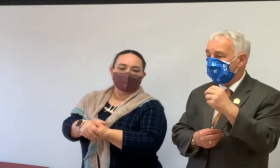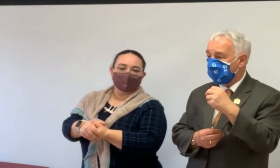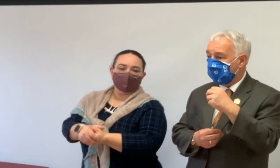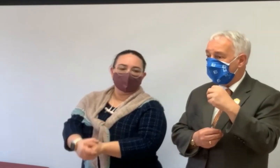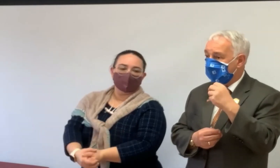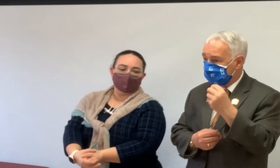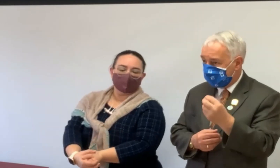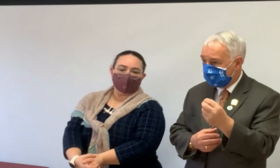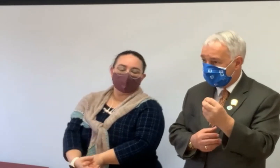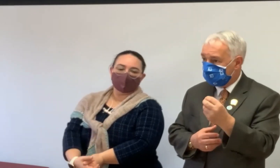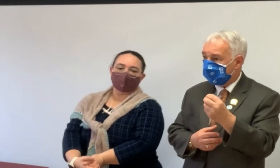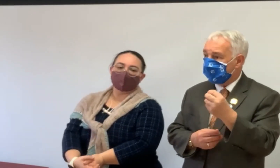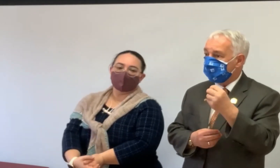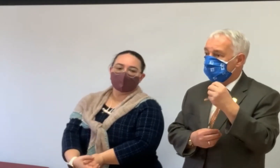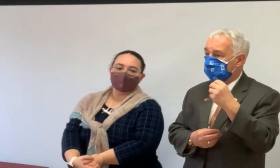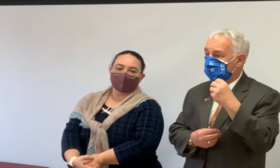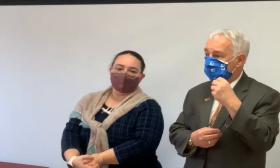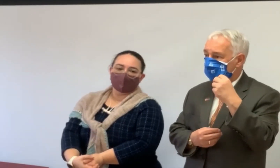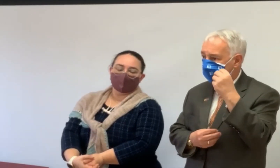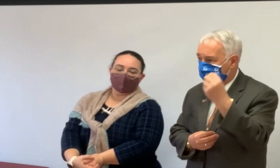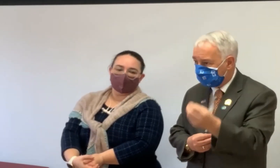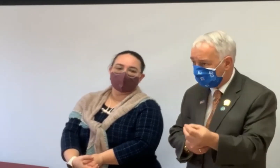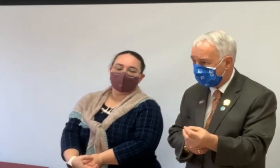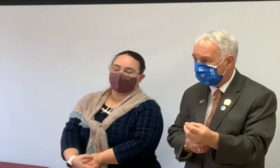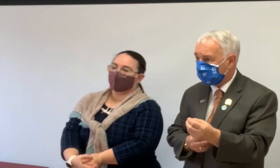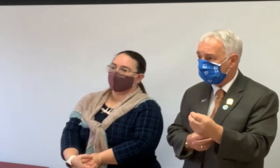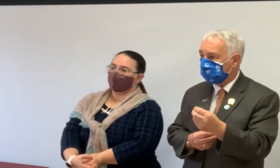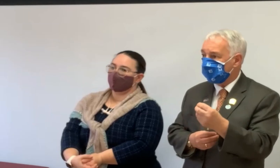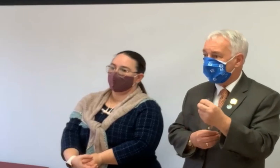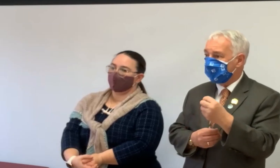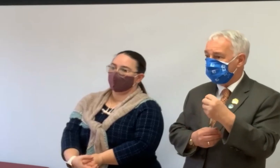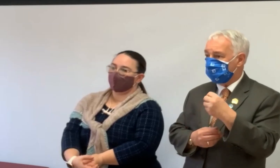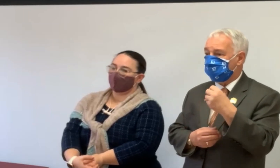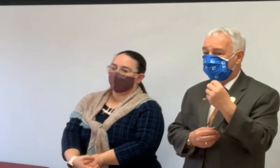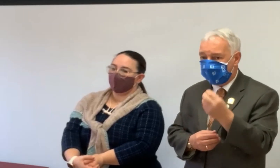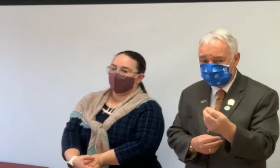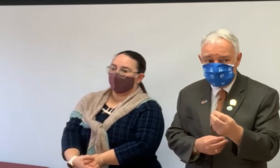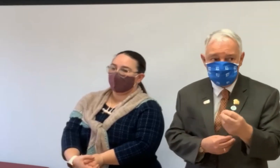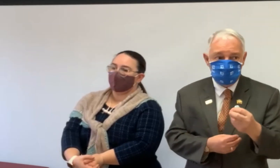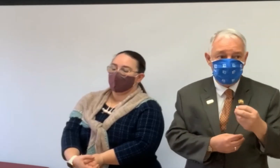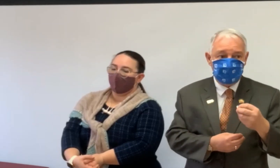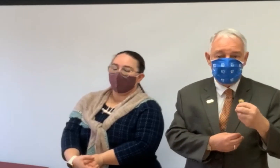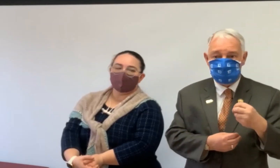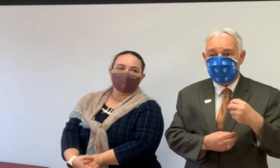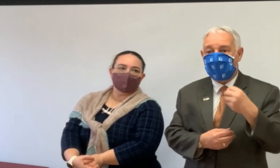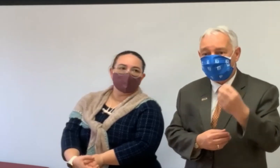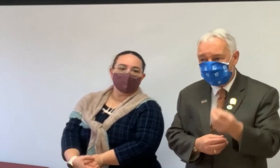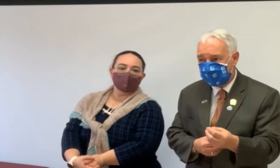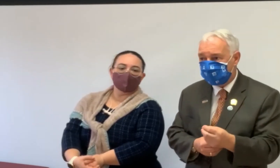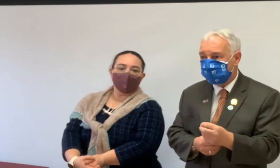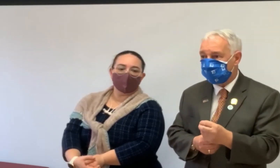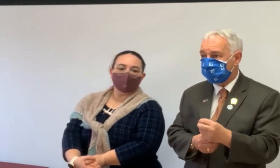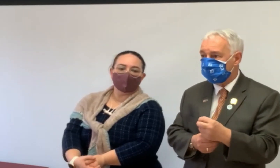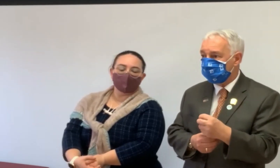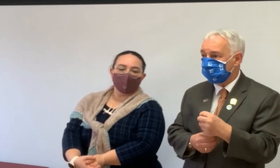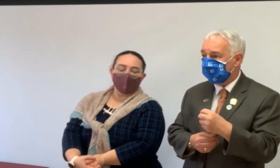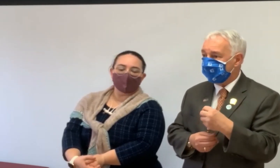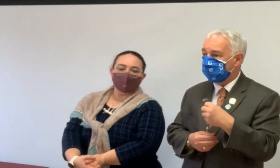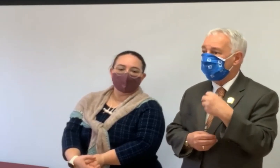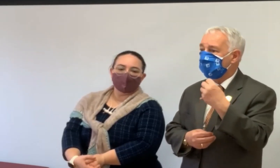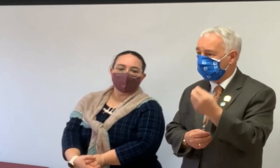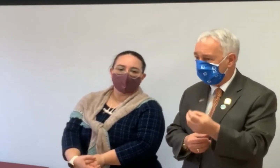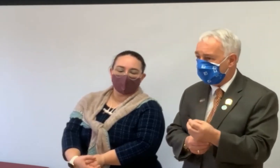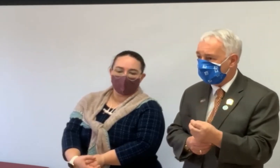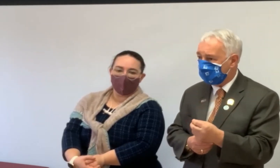we are obligated to look out for your interest, to protect you, to advocate for you to,